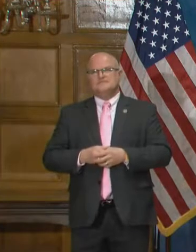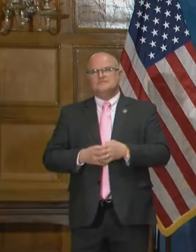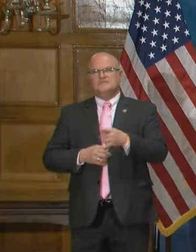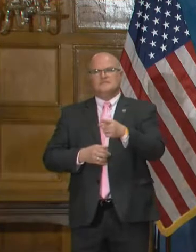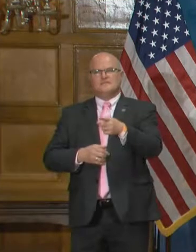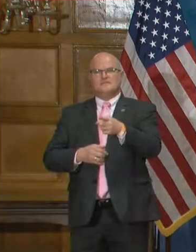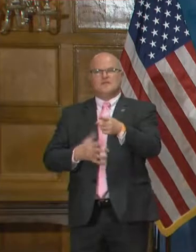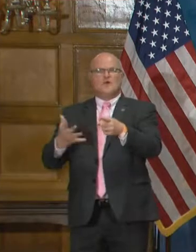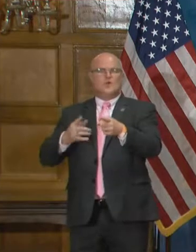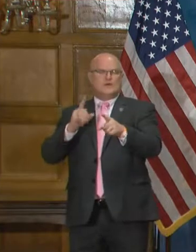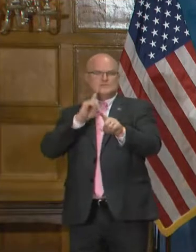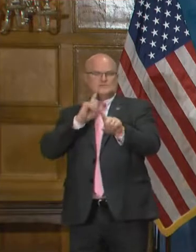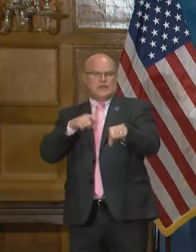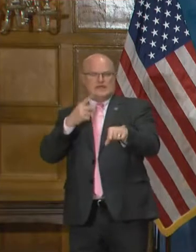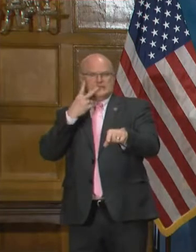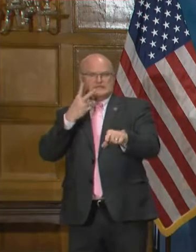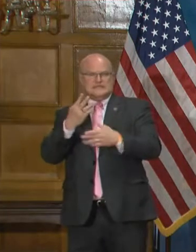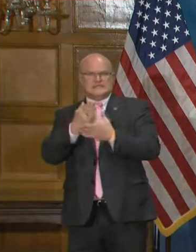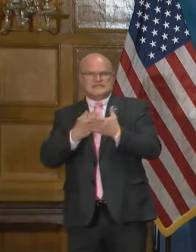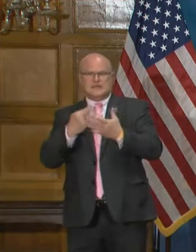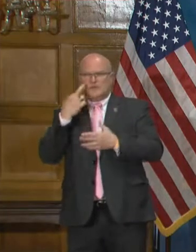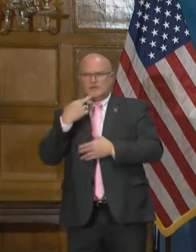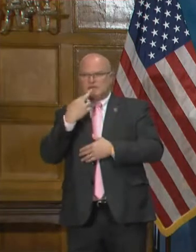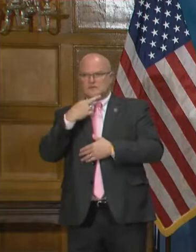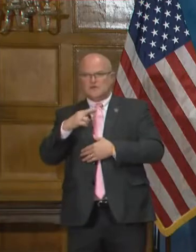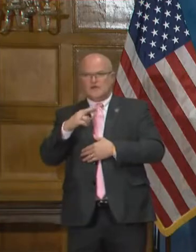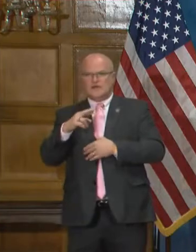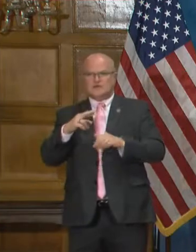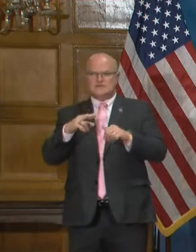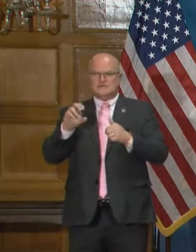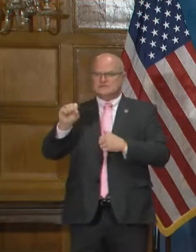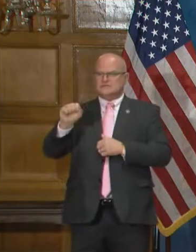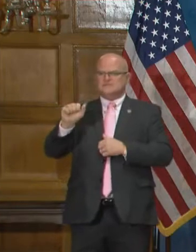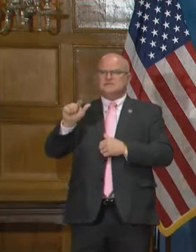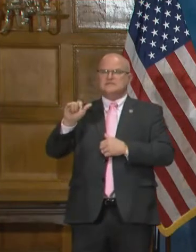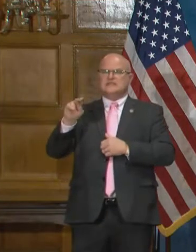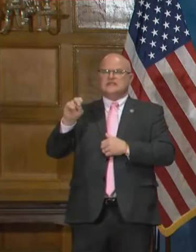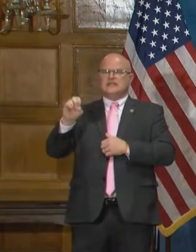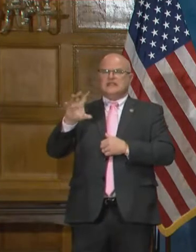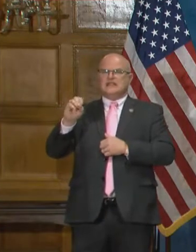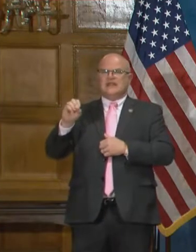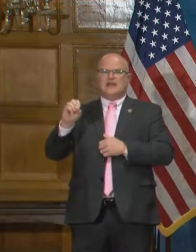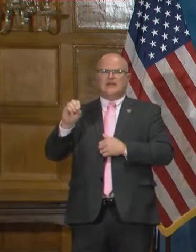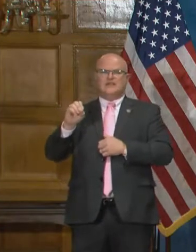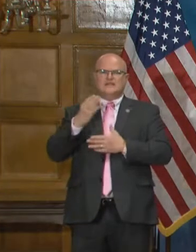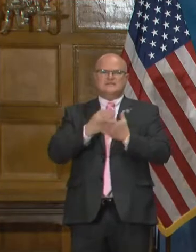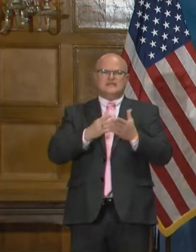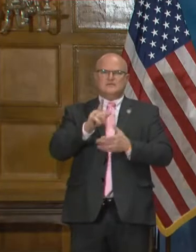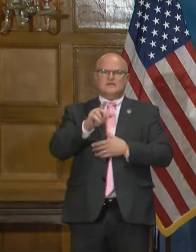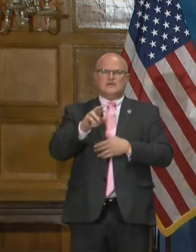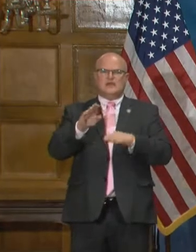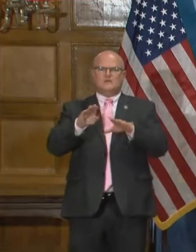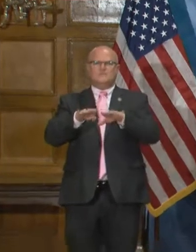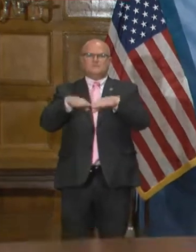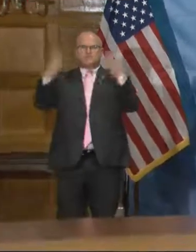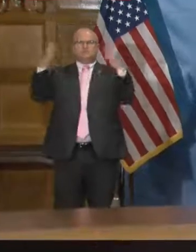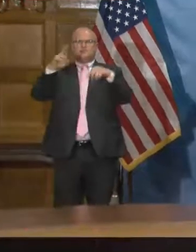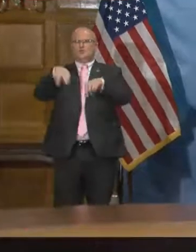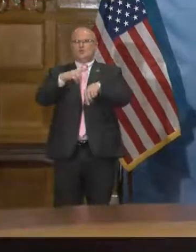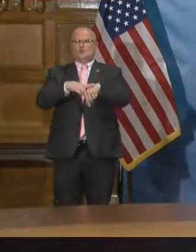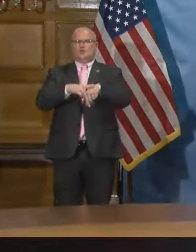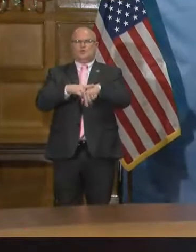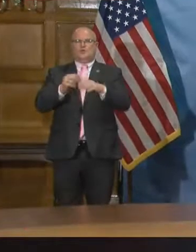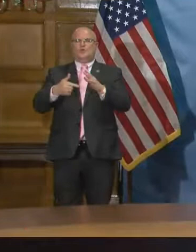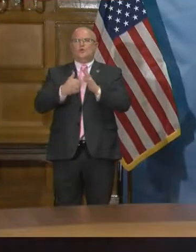What's kind of your reaction to see in some restaurants? I know there were some in Saline County. There were some in Little Rock that kind of went back to operating as normal